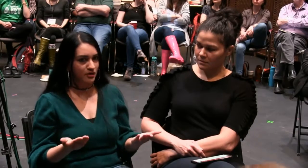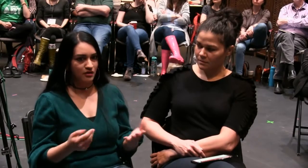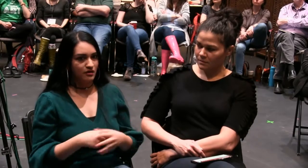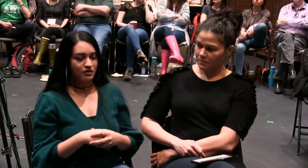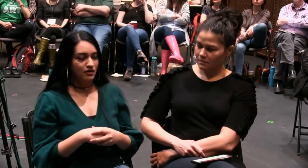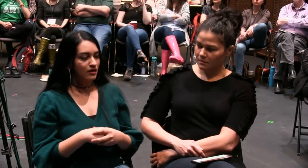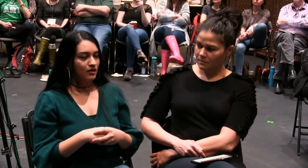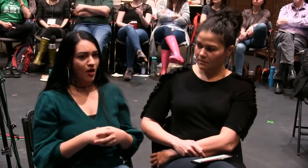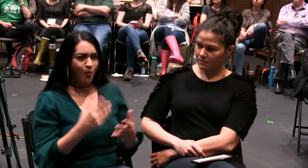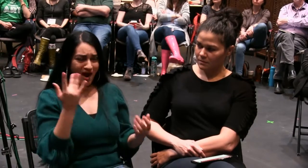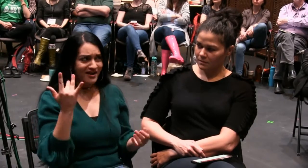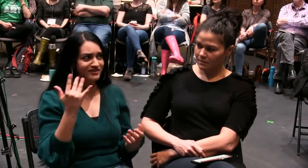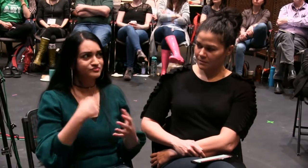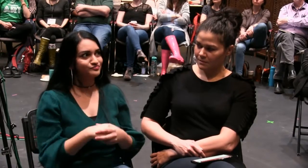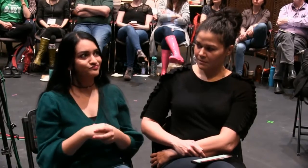I'm judged for being Muslim.